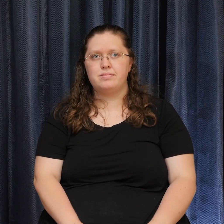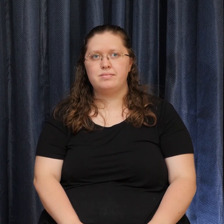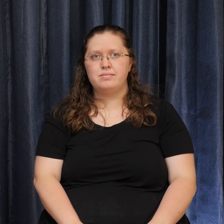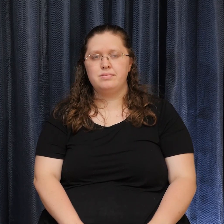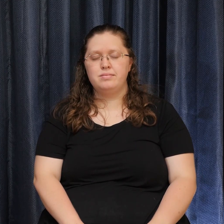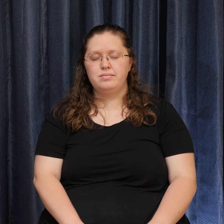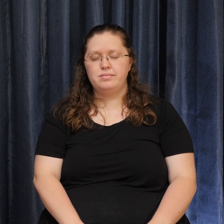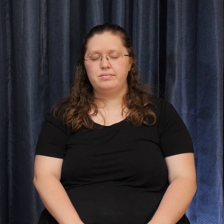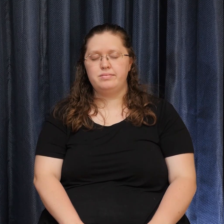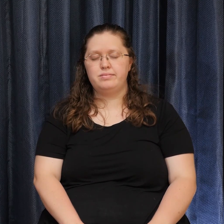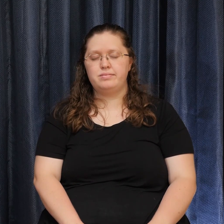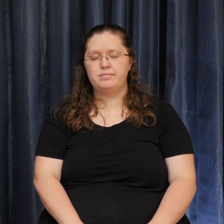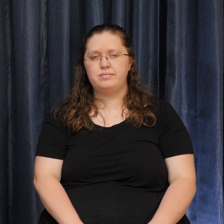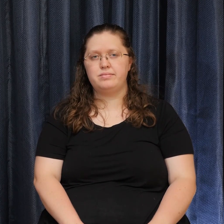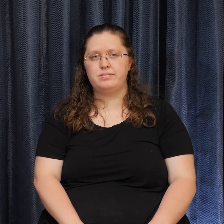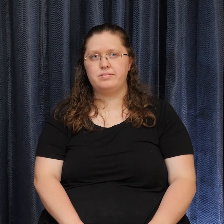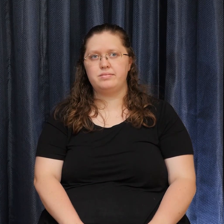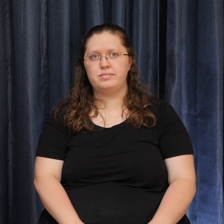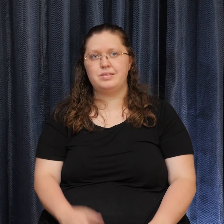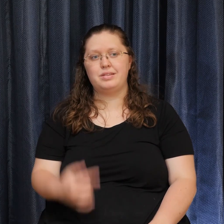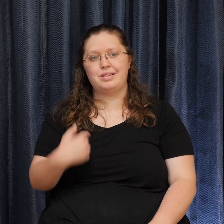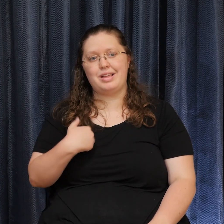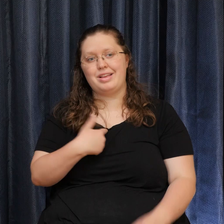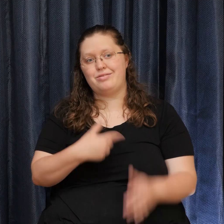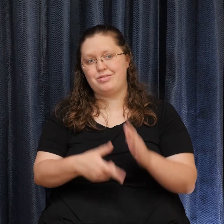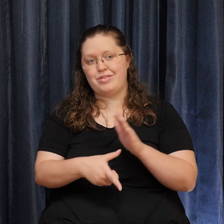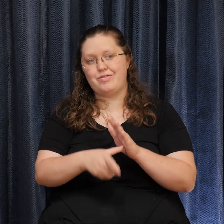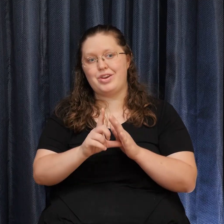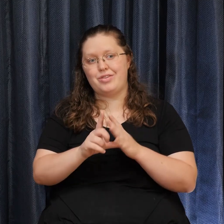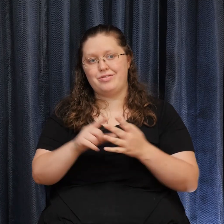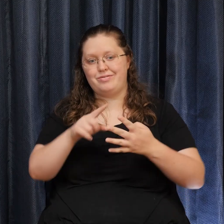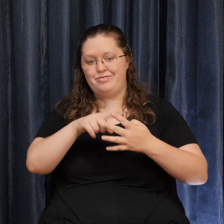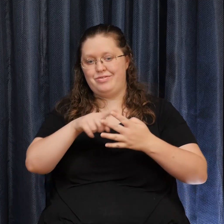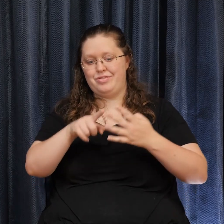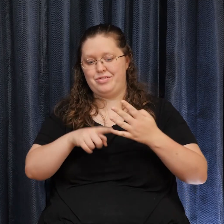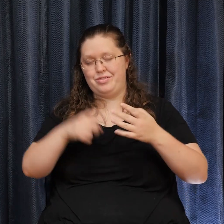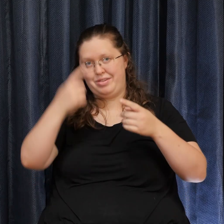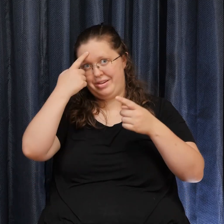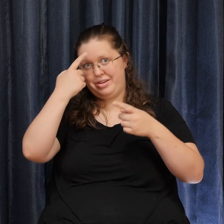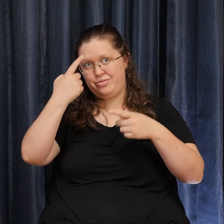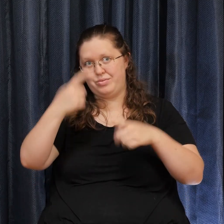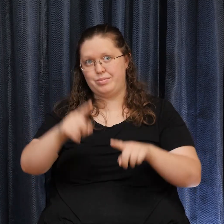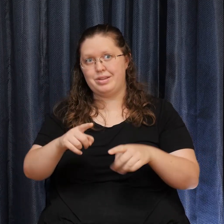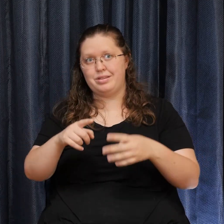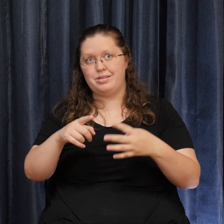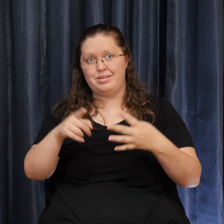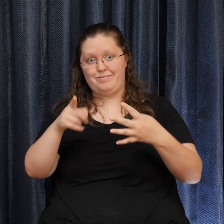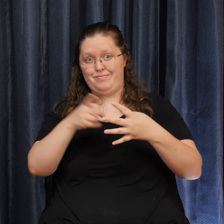So let's review Those first three agreements Be impeccable With your word